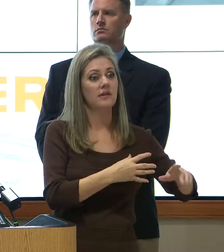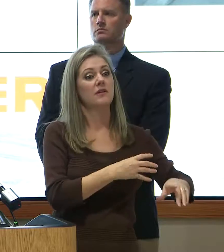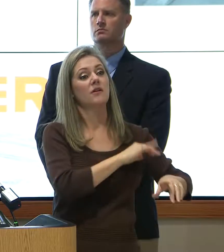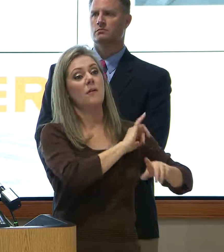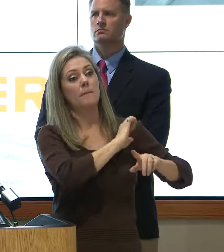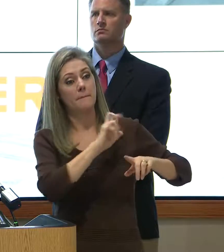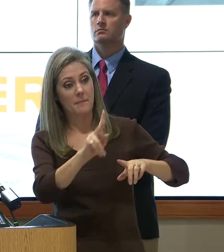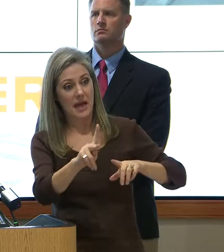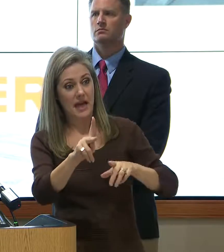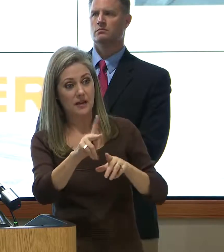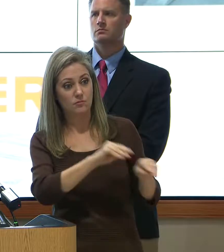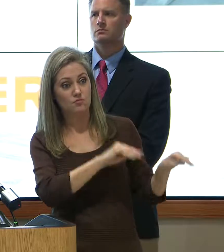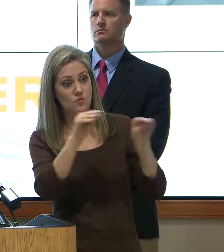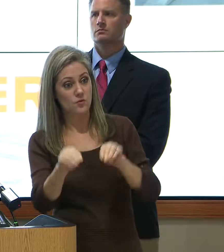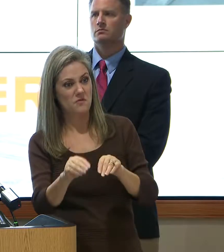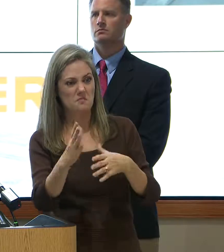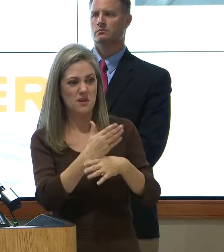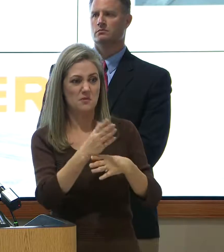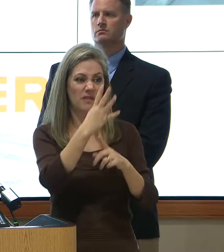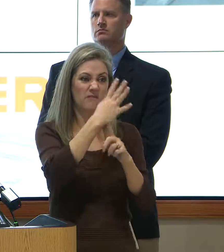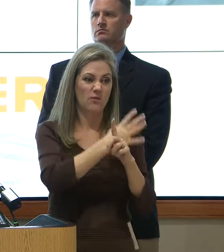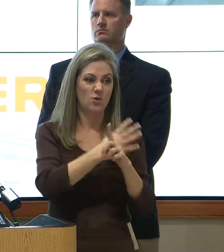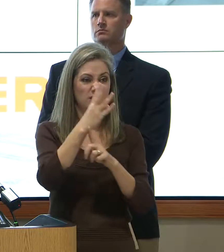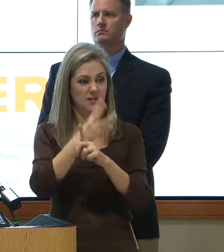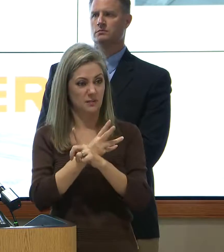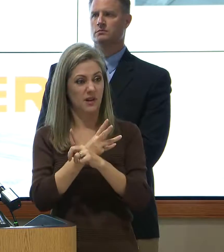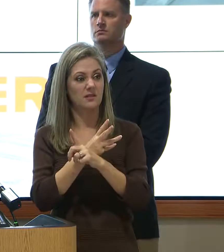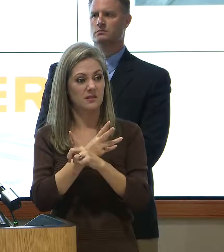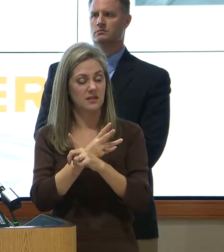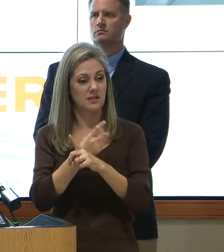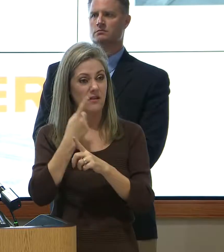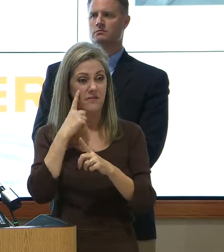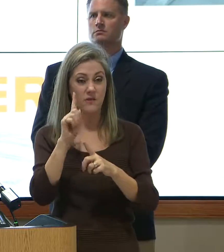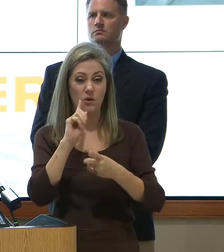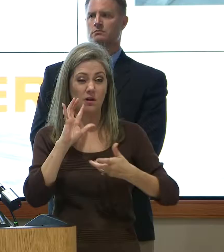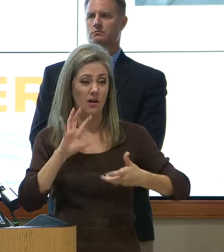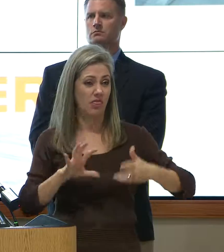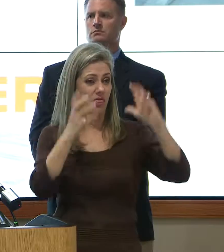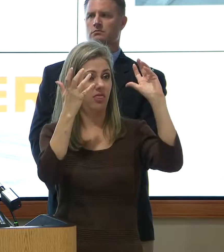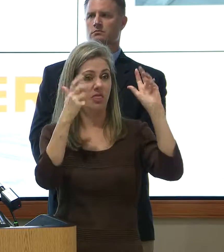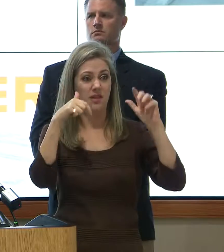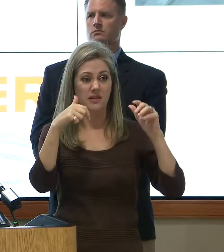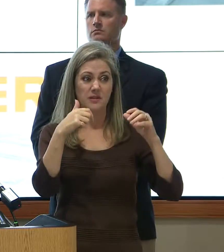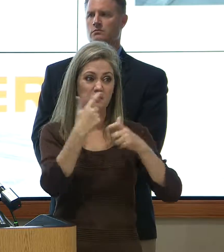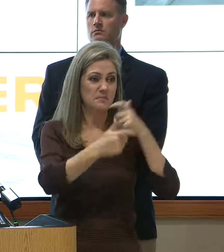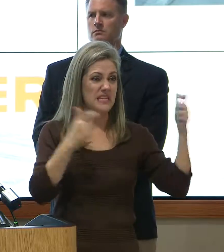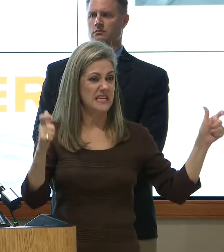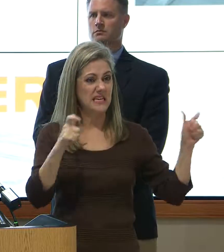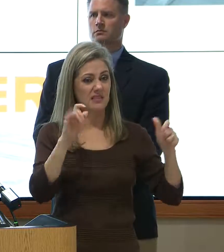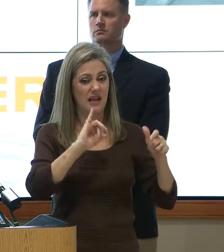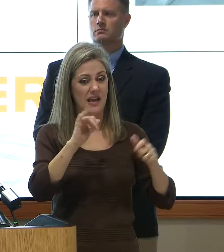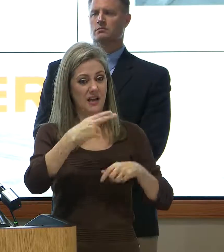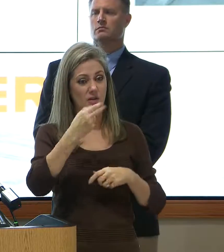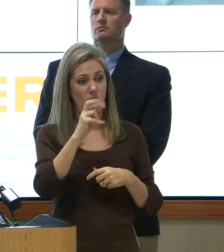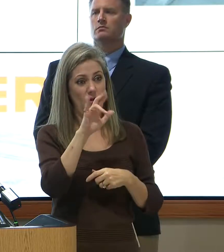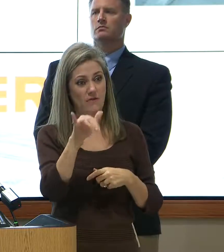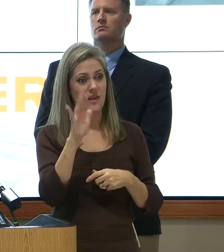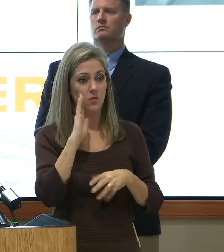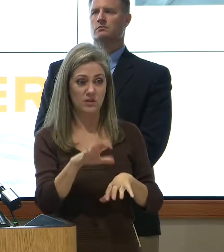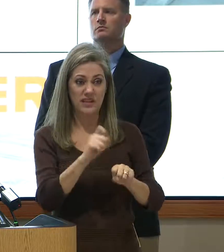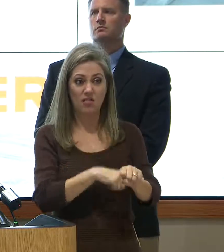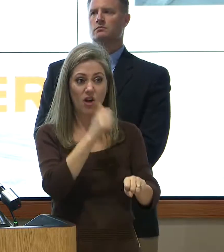back in is about four to six months. And for a disaster the size of Harvey, it's probably going to take longer for some people. And that's just because